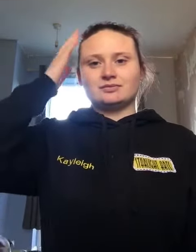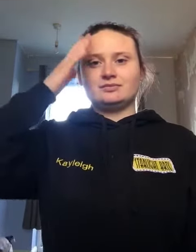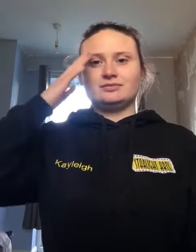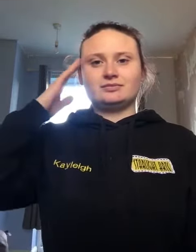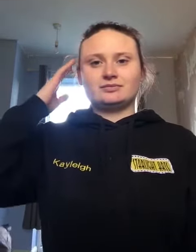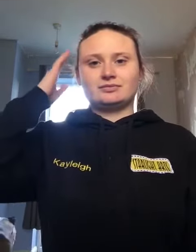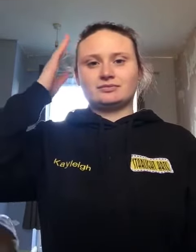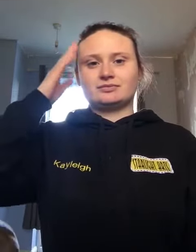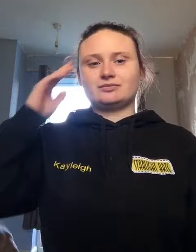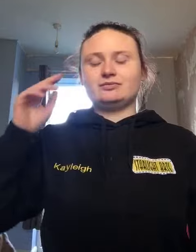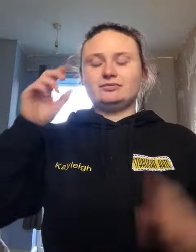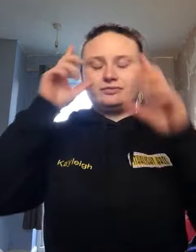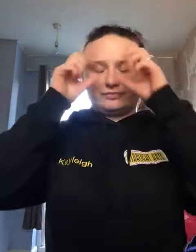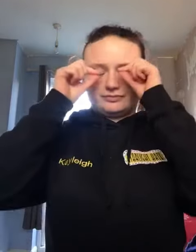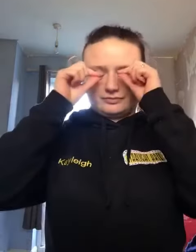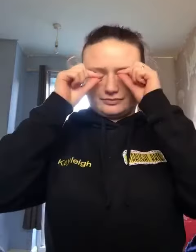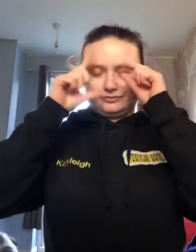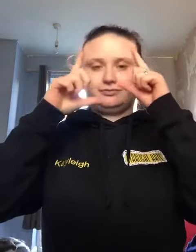see if it keeps me away.